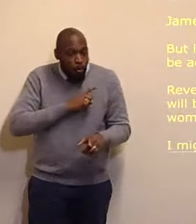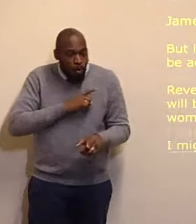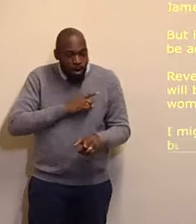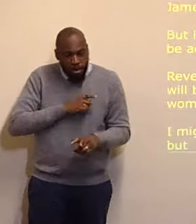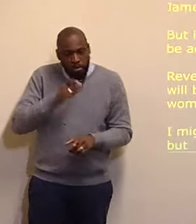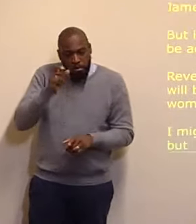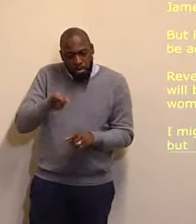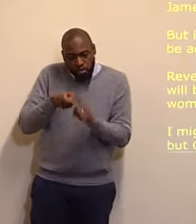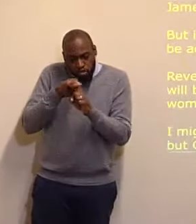Christ.